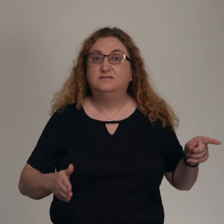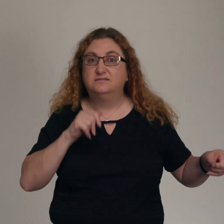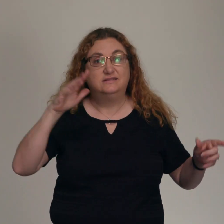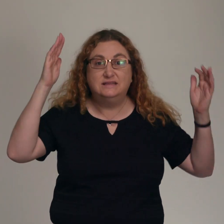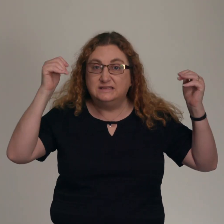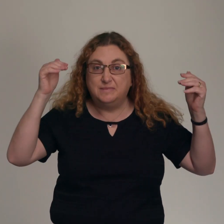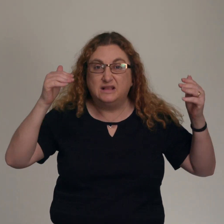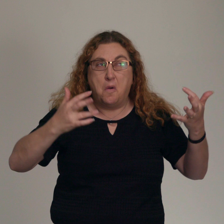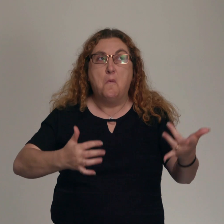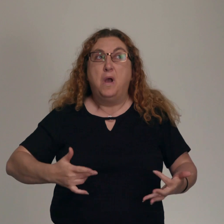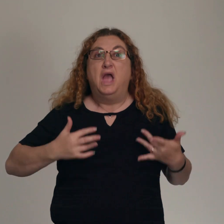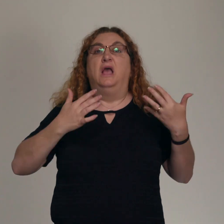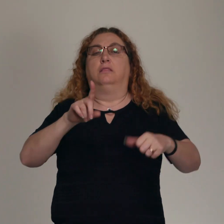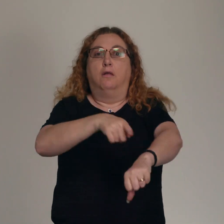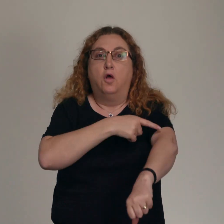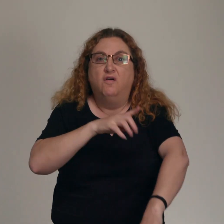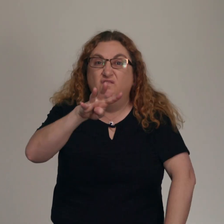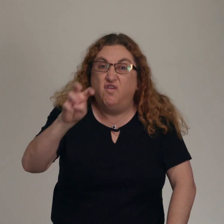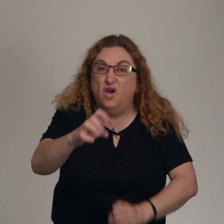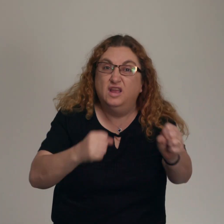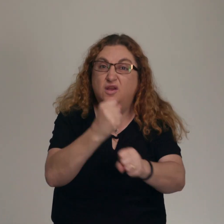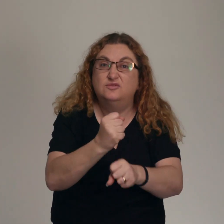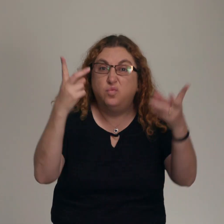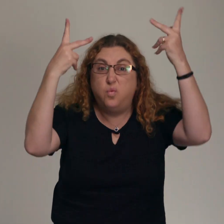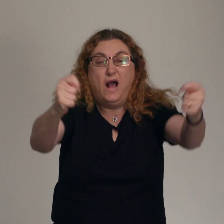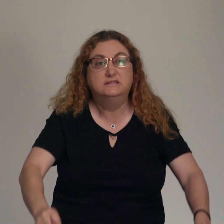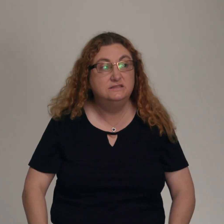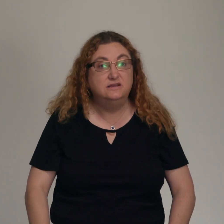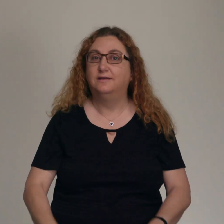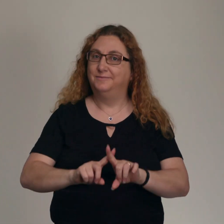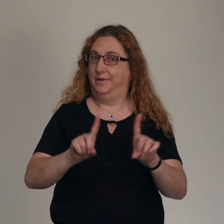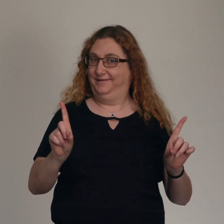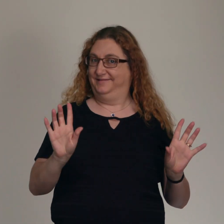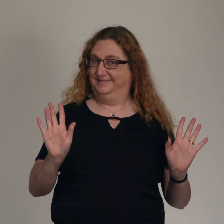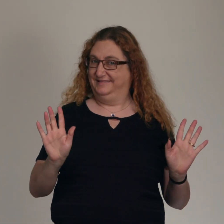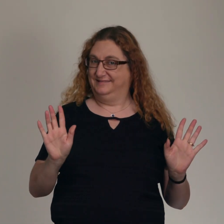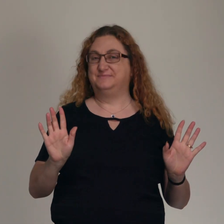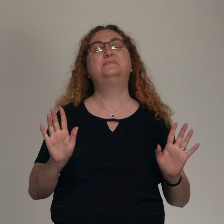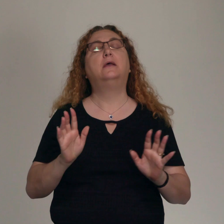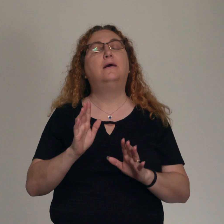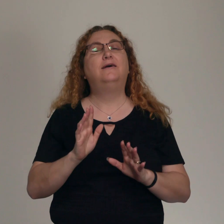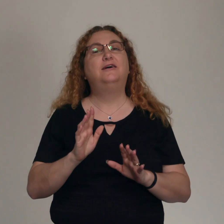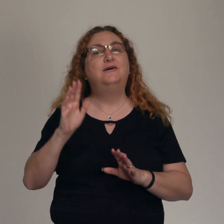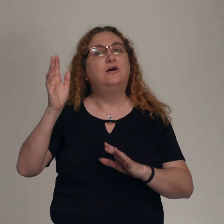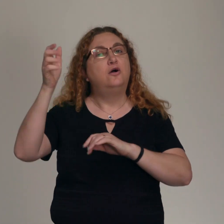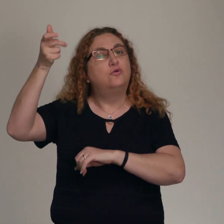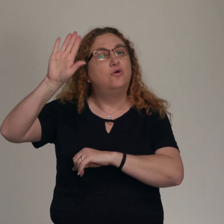probably to be 400 years. They didn't expect it to be that long. But what are the final words? How are they supposed to live in the